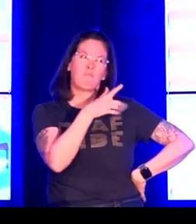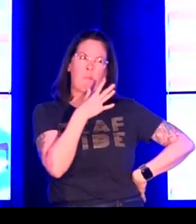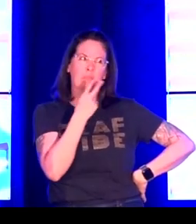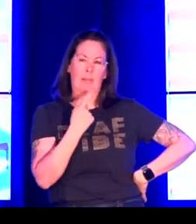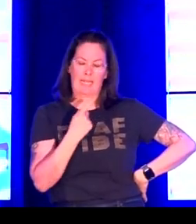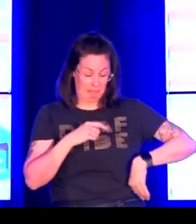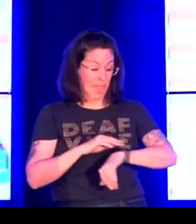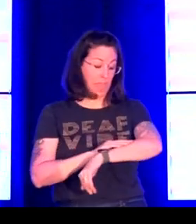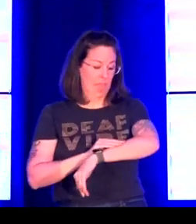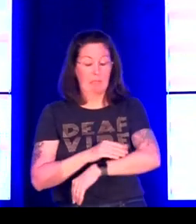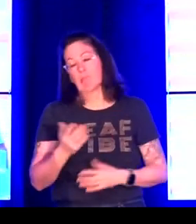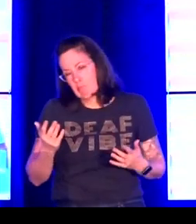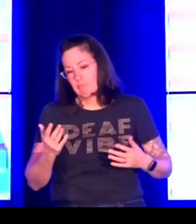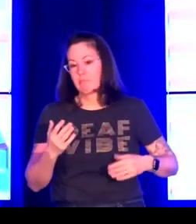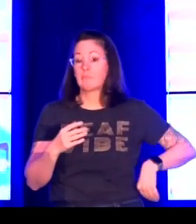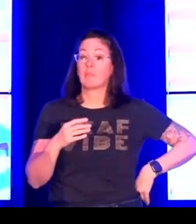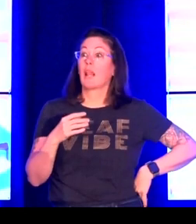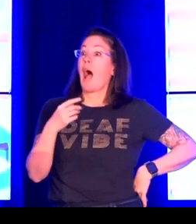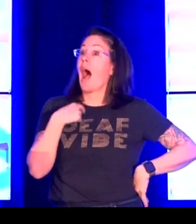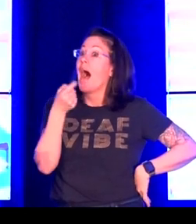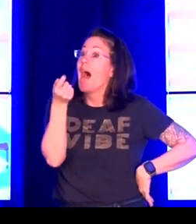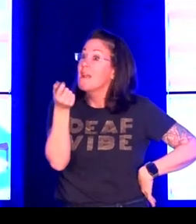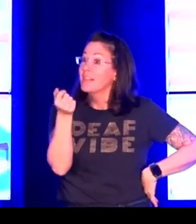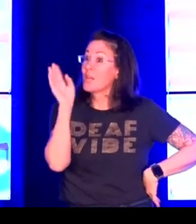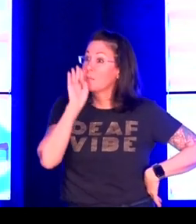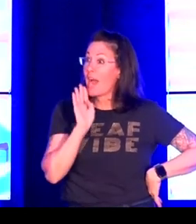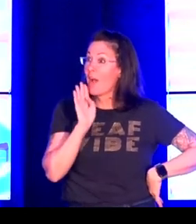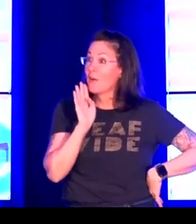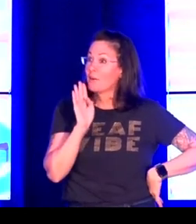papa's brown, mama's pink. I guess I am.